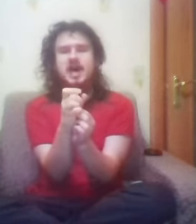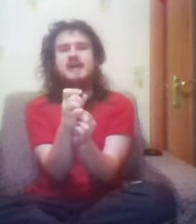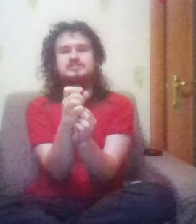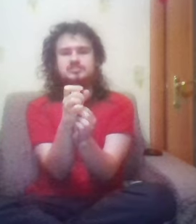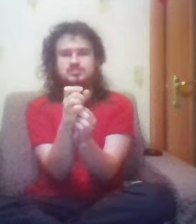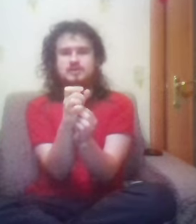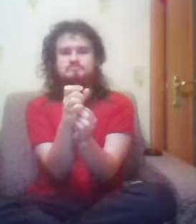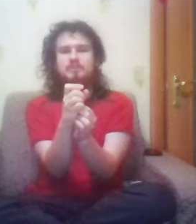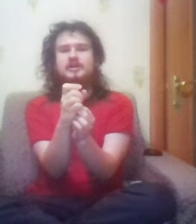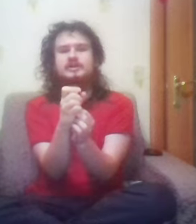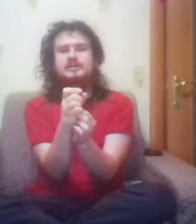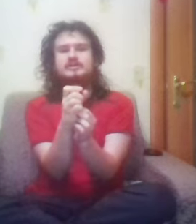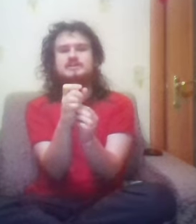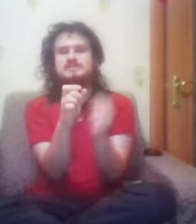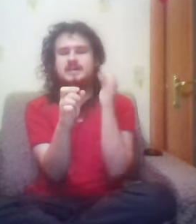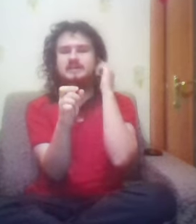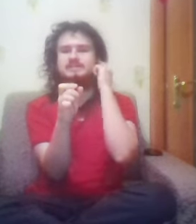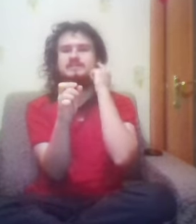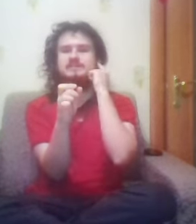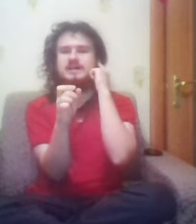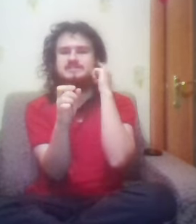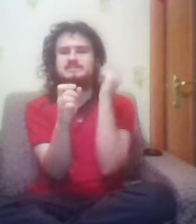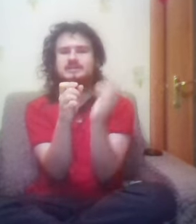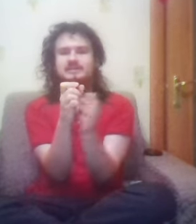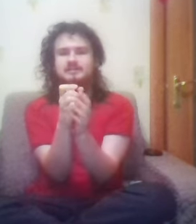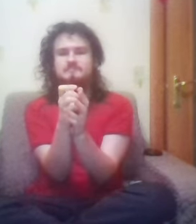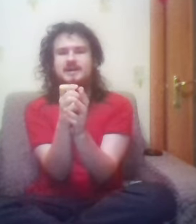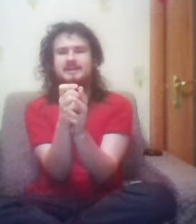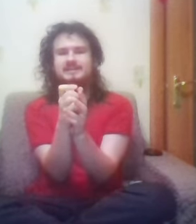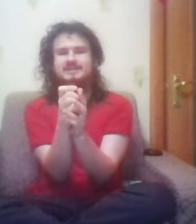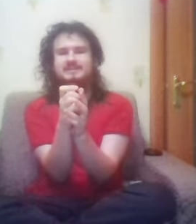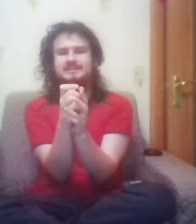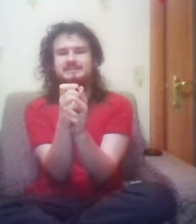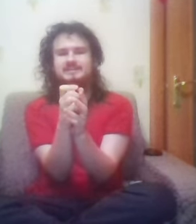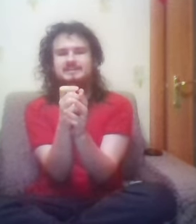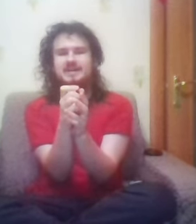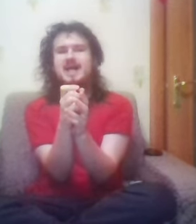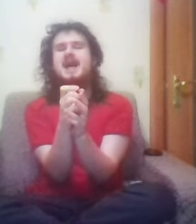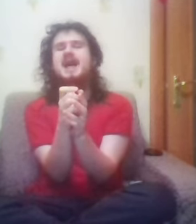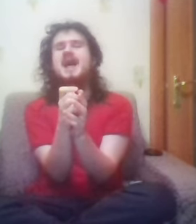sex, pain, it's underestimated last